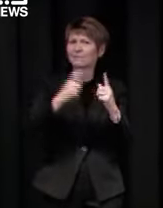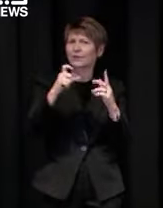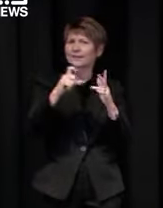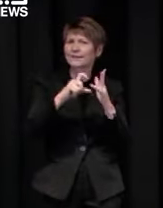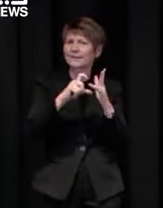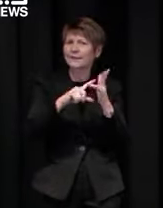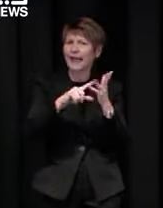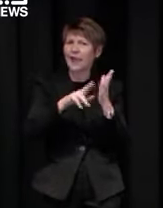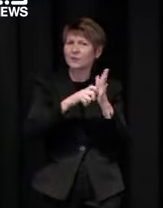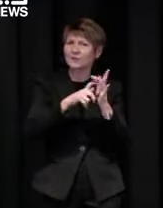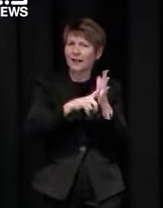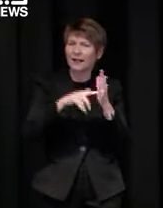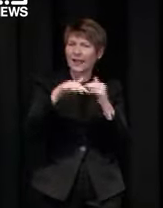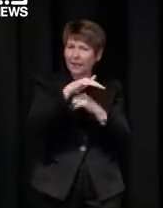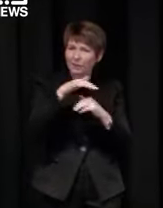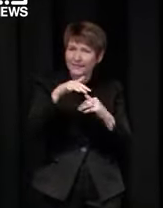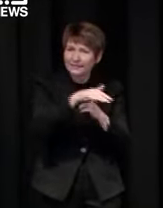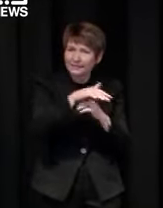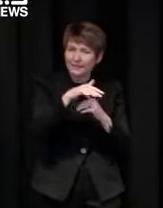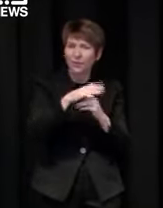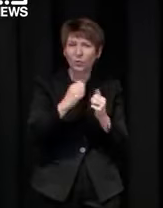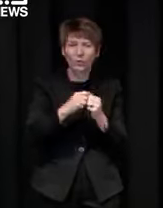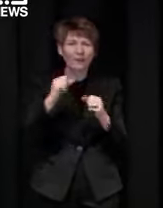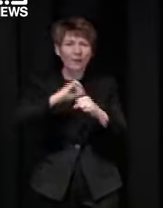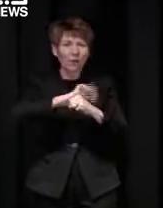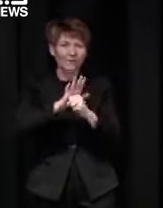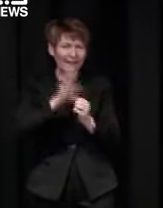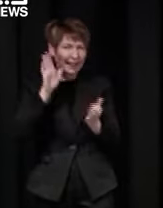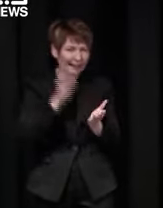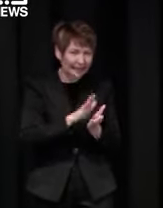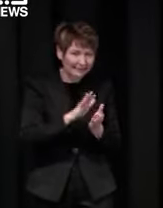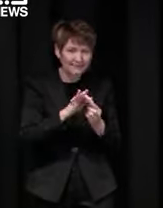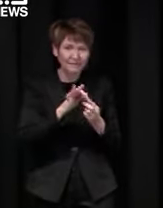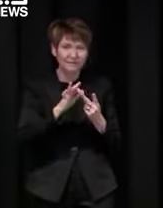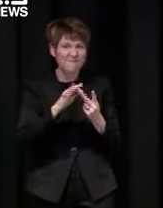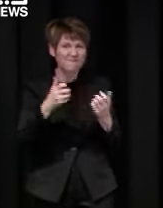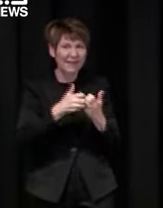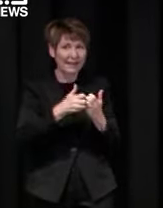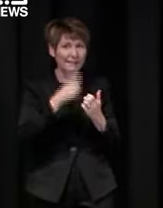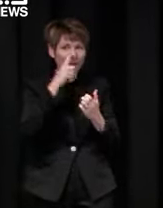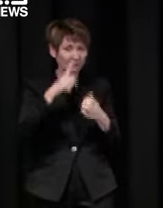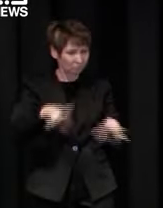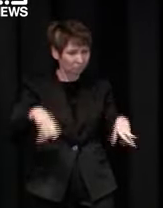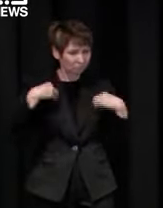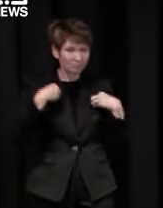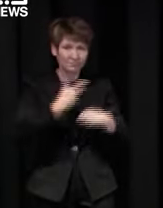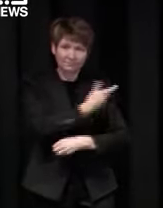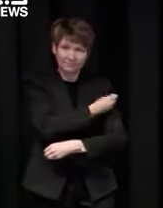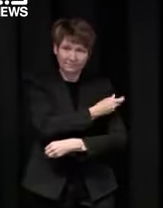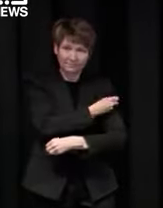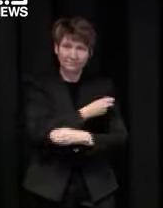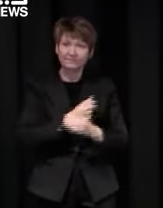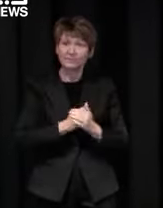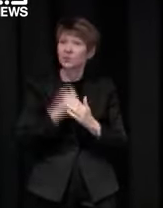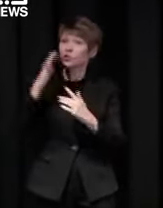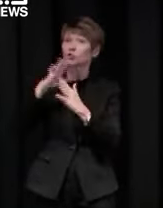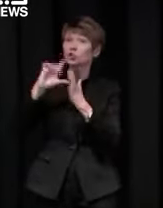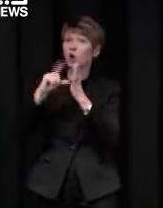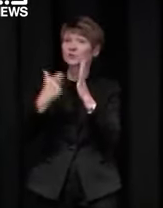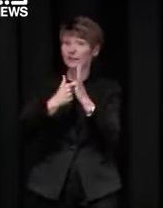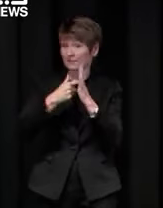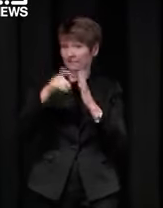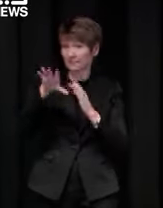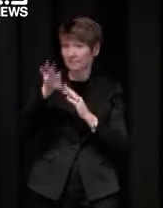numbers and high vaccination rates so the chief health officer has in the initial sense nominated six LGAs